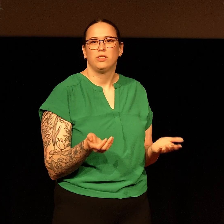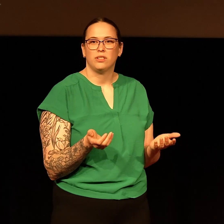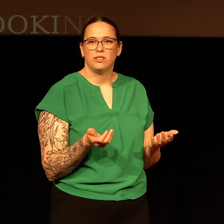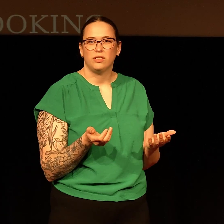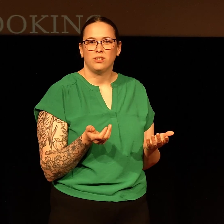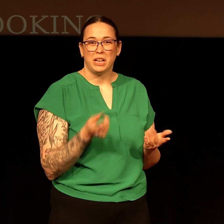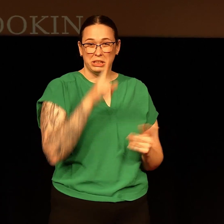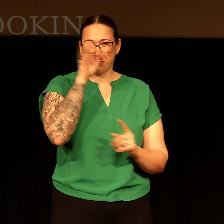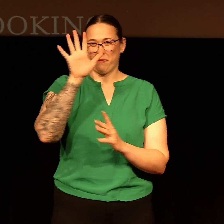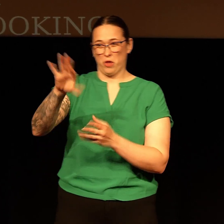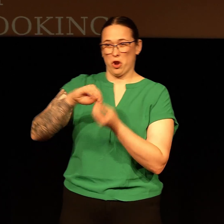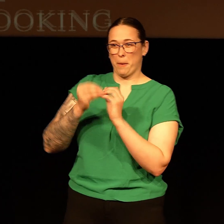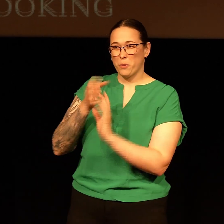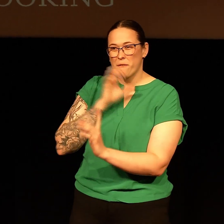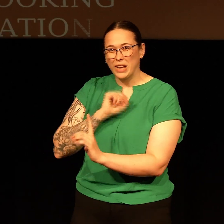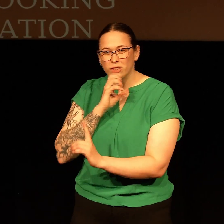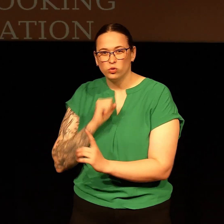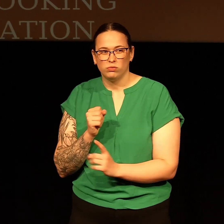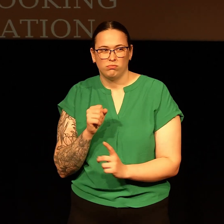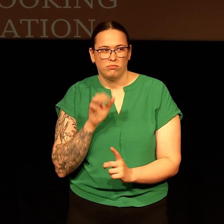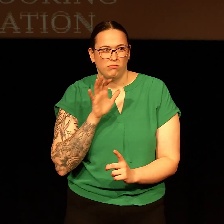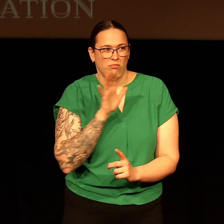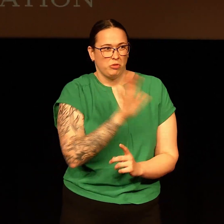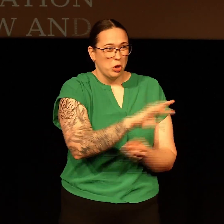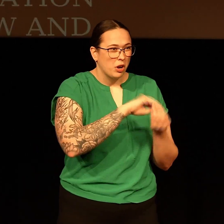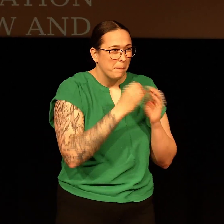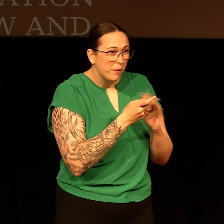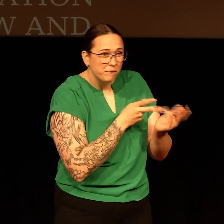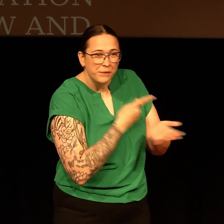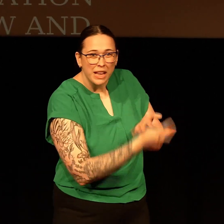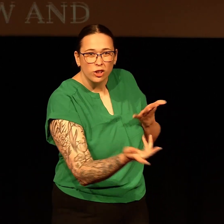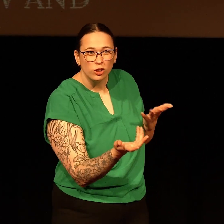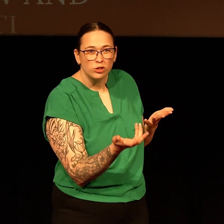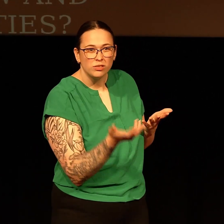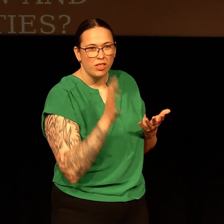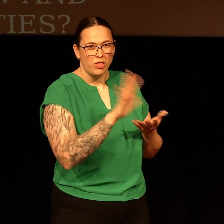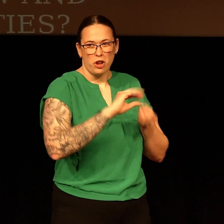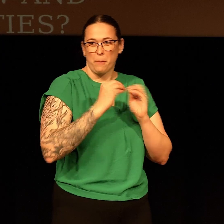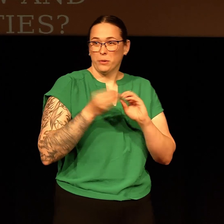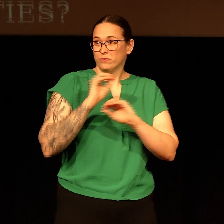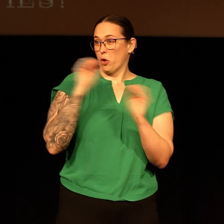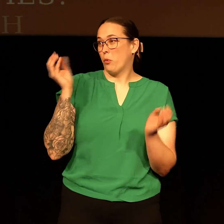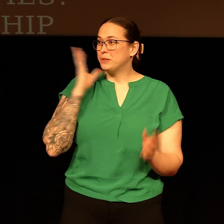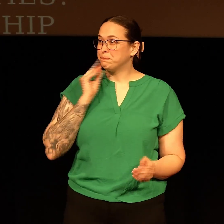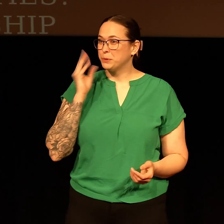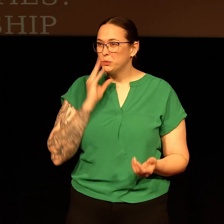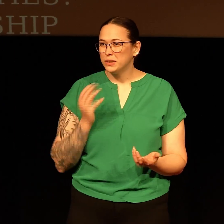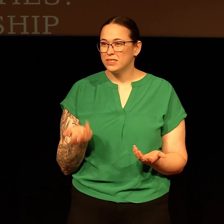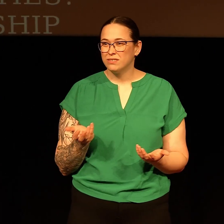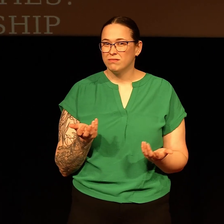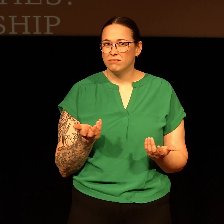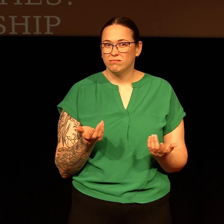leadership positions. Is it because of their age, their numbers of failures, their number or lack of experience?